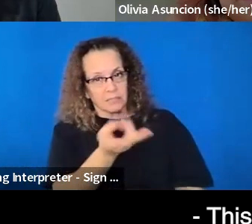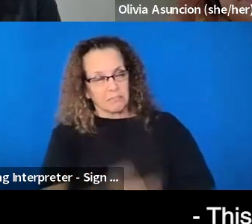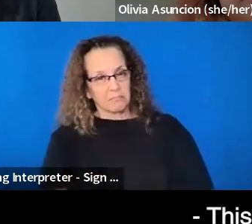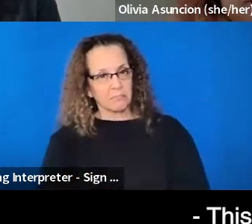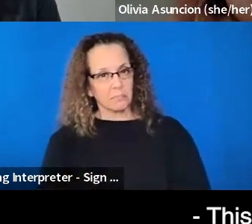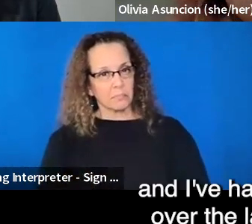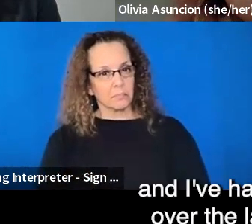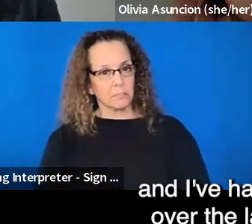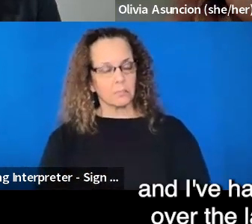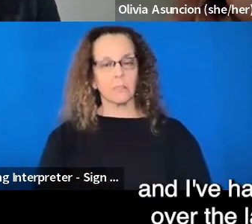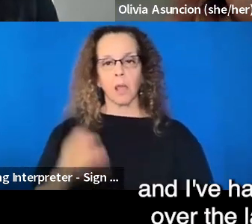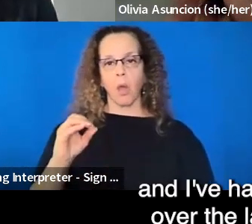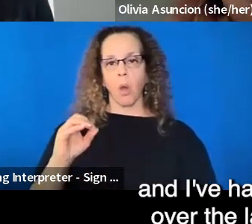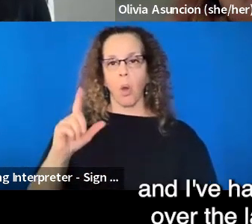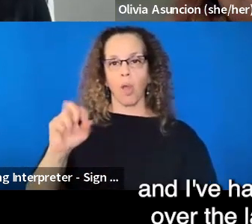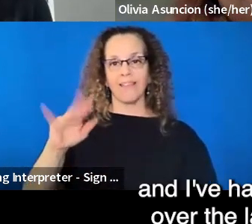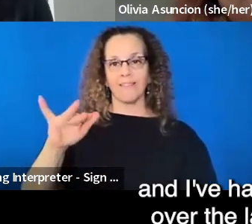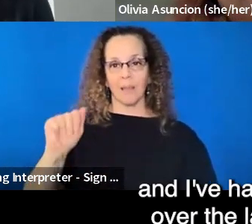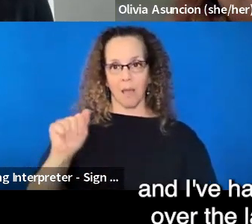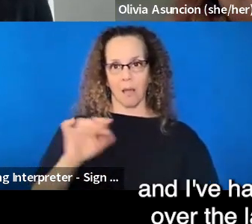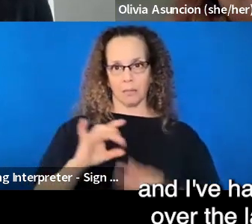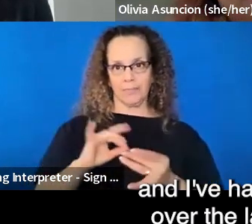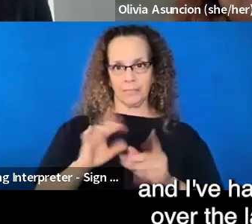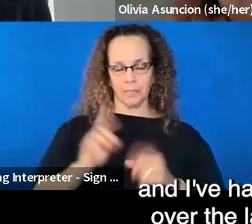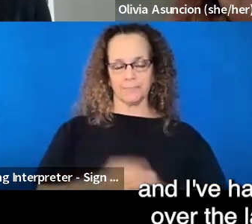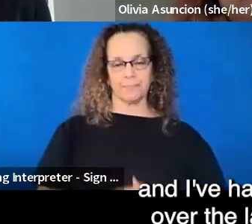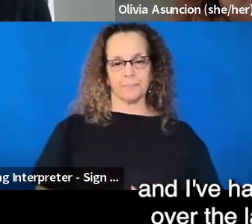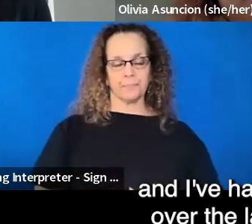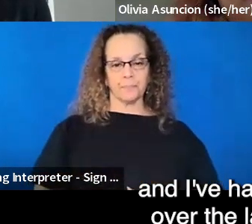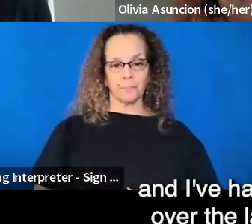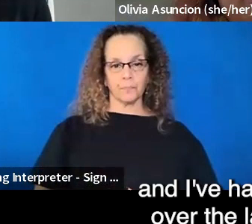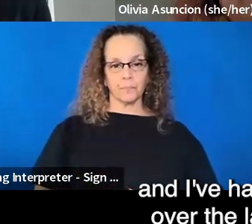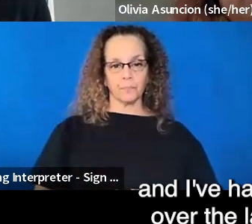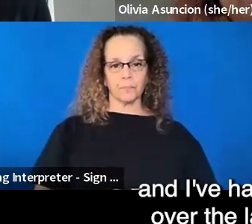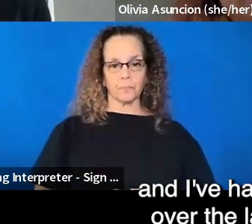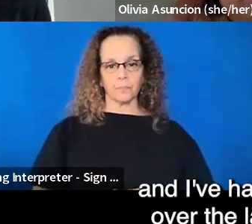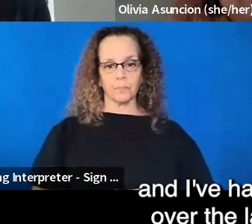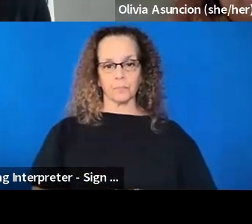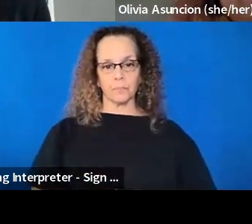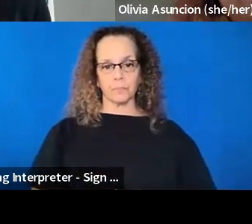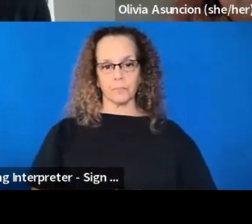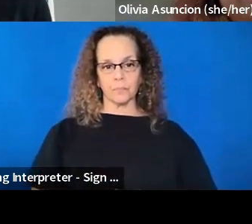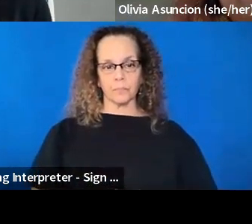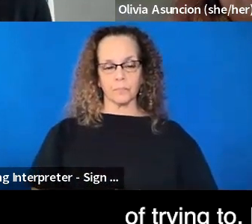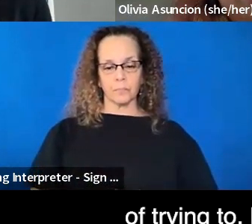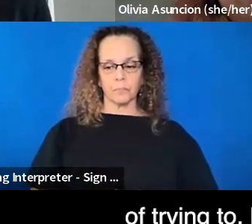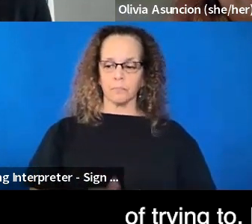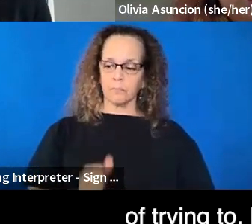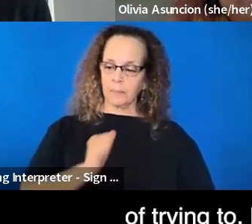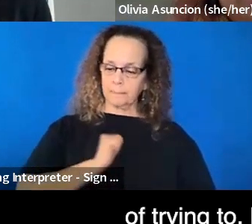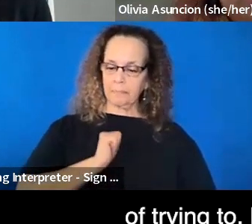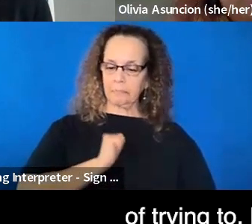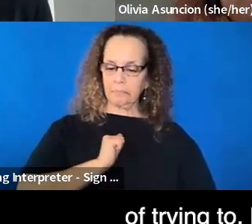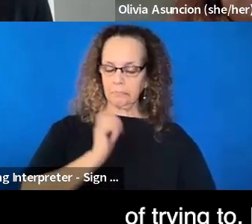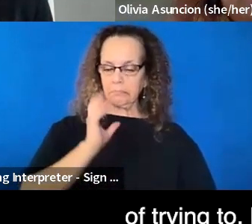This is Olivia. And I've had experiences over the last few years